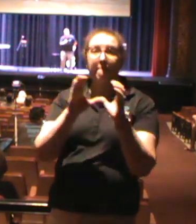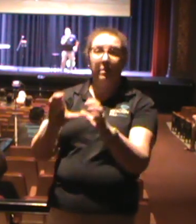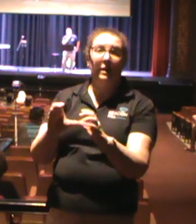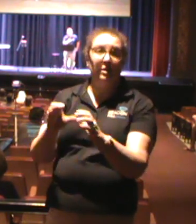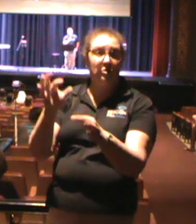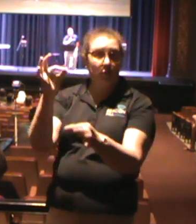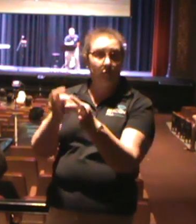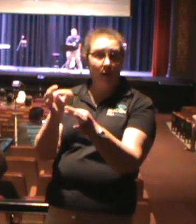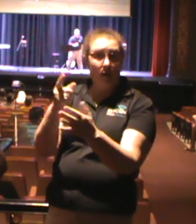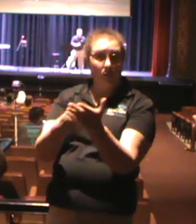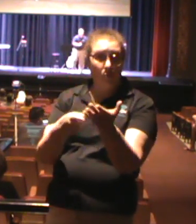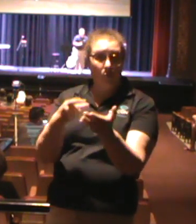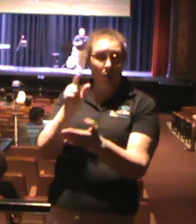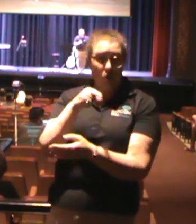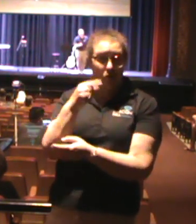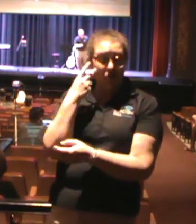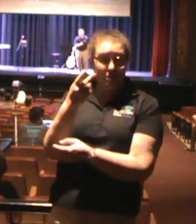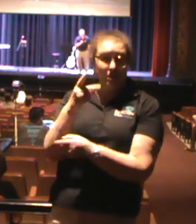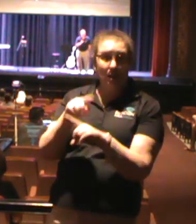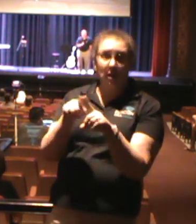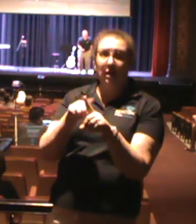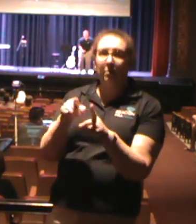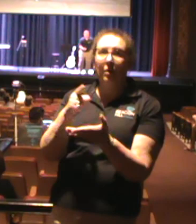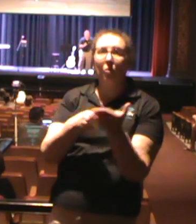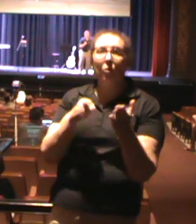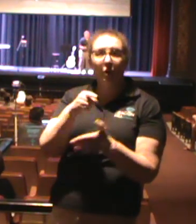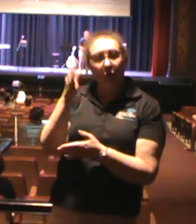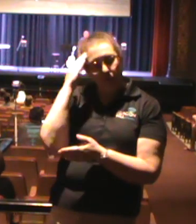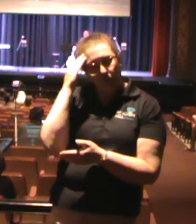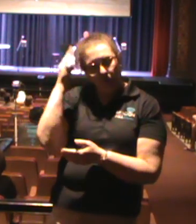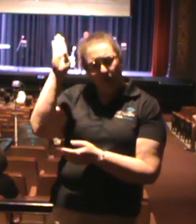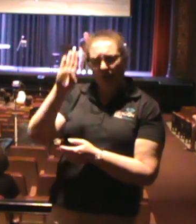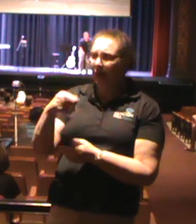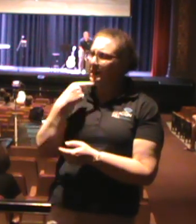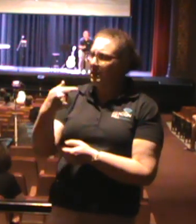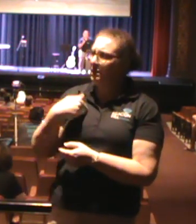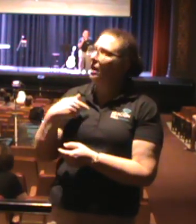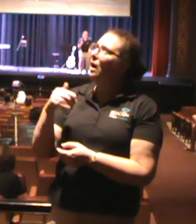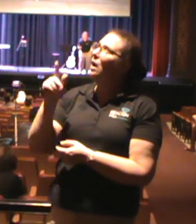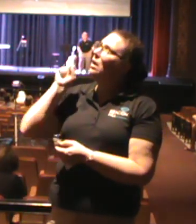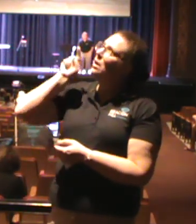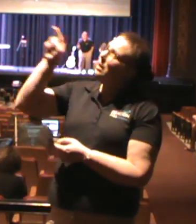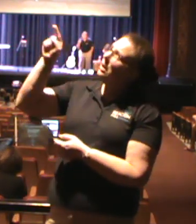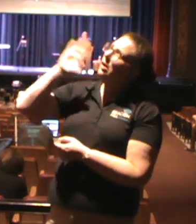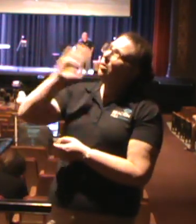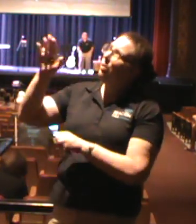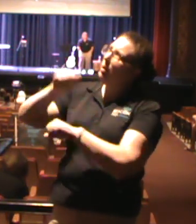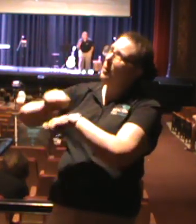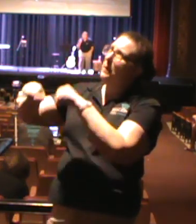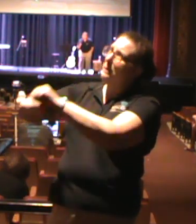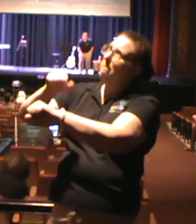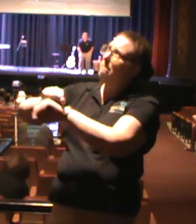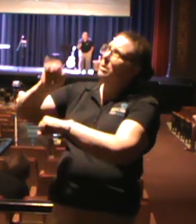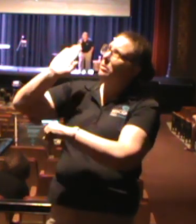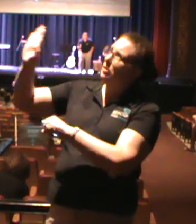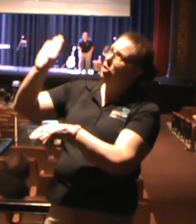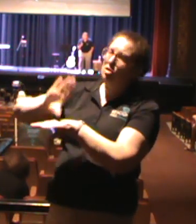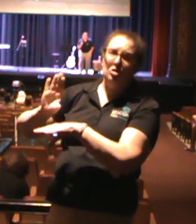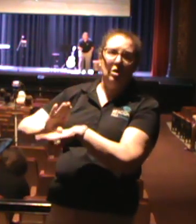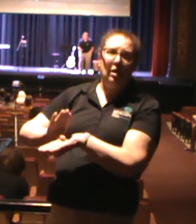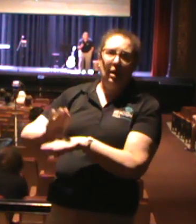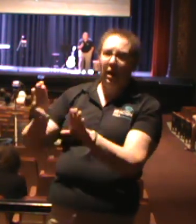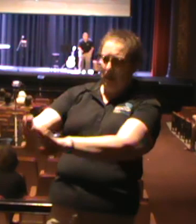And God says that I will build my church, and the gates of hell shall